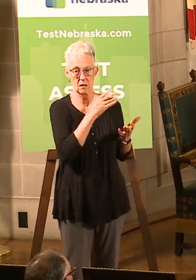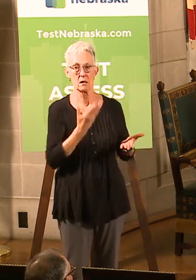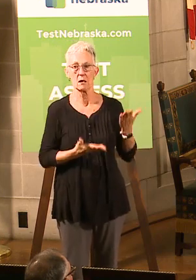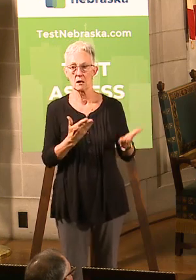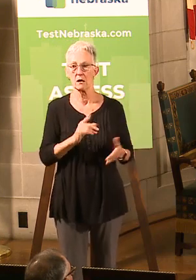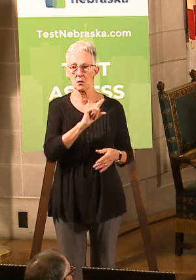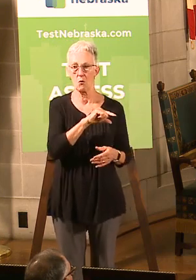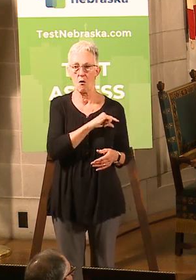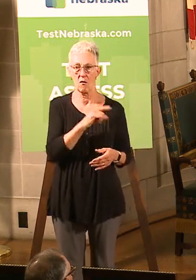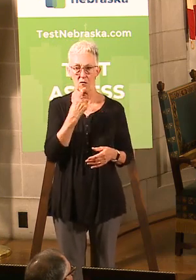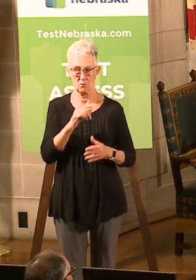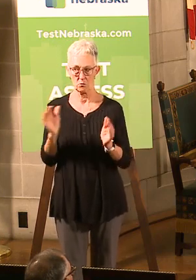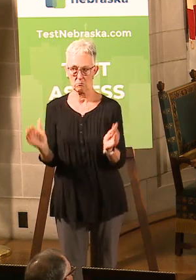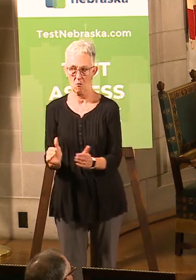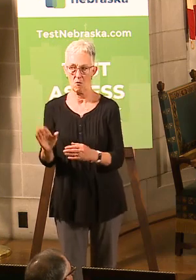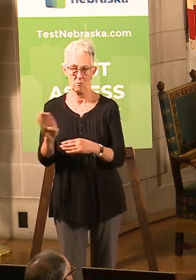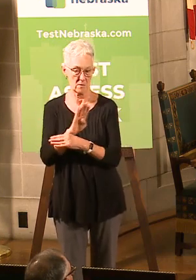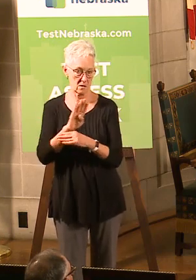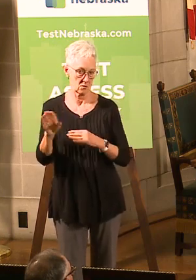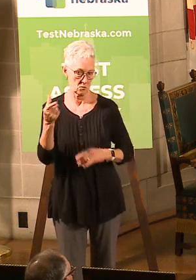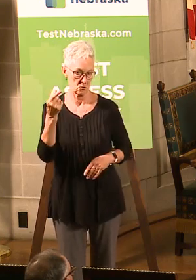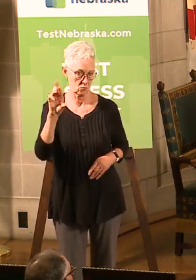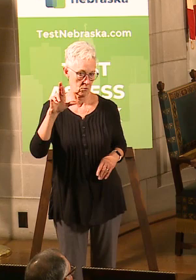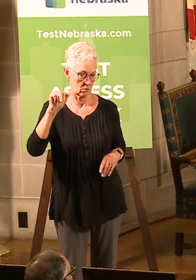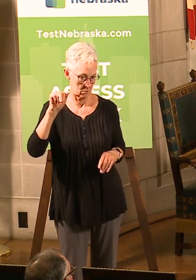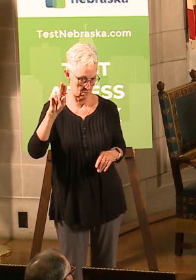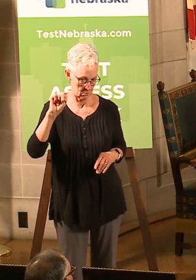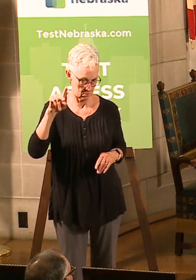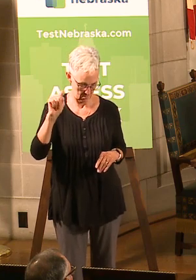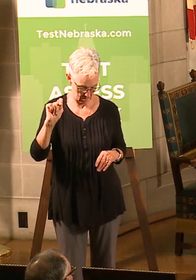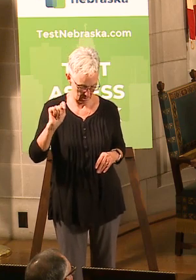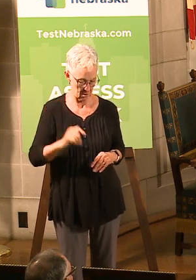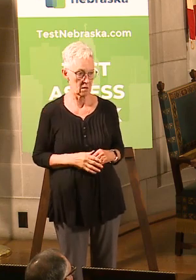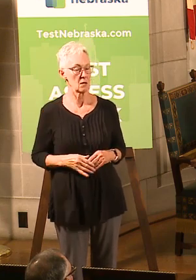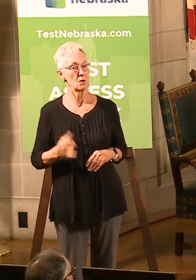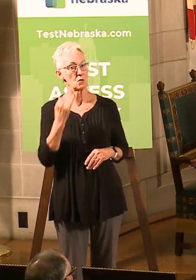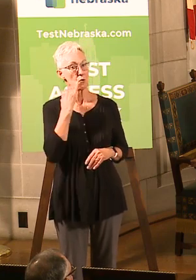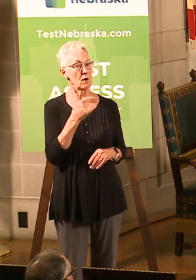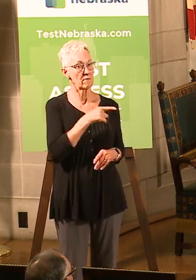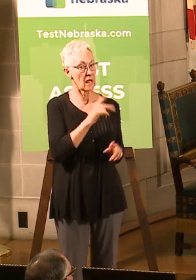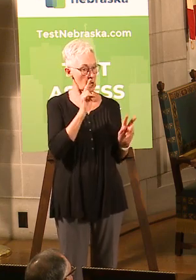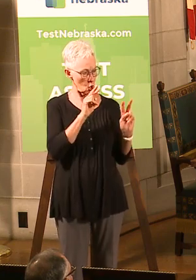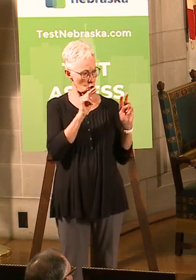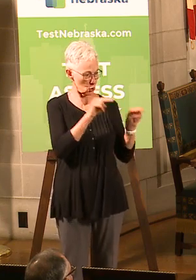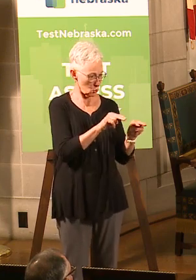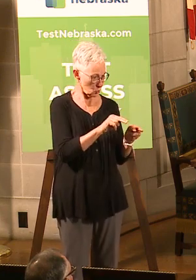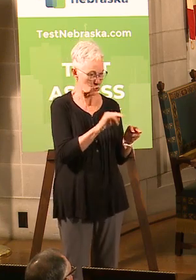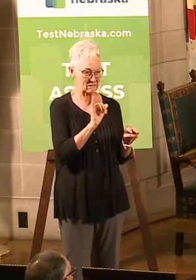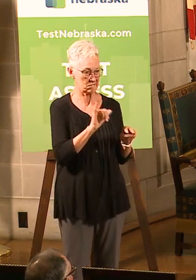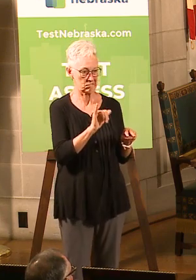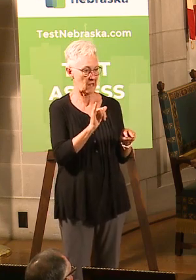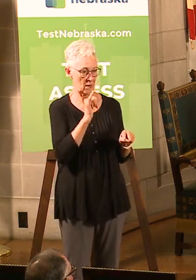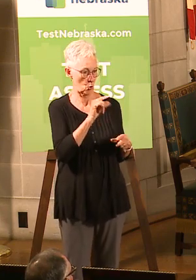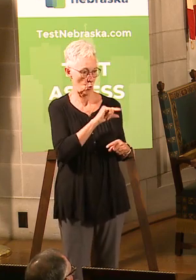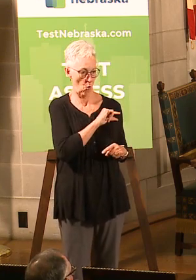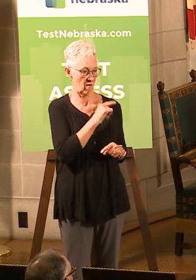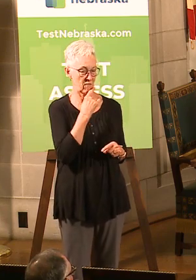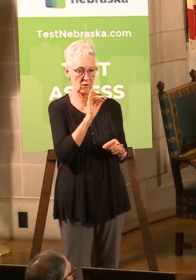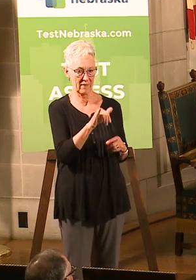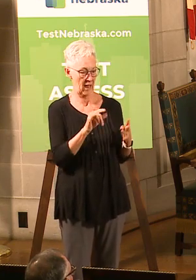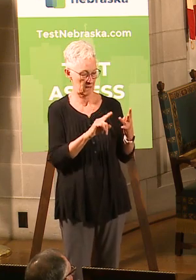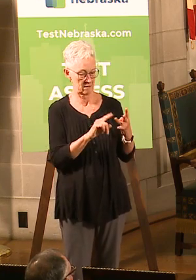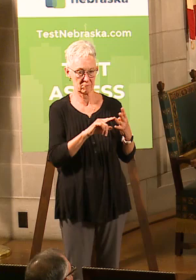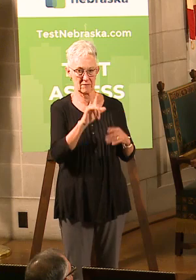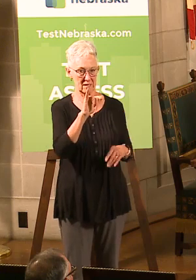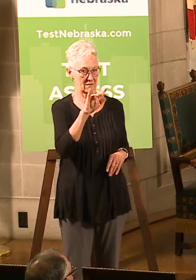for the small business grants. And so if they look at the livestock grant and they don't qualify, I certainly encourage them to